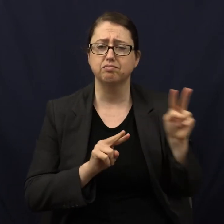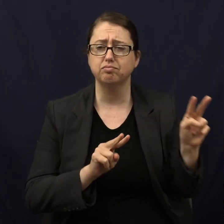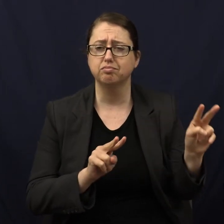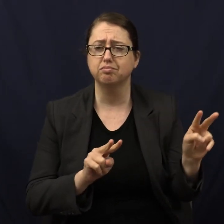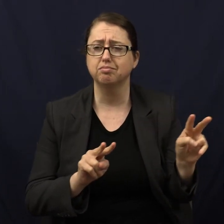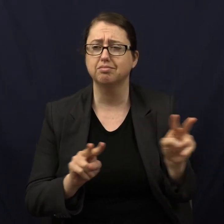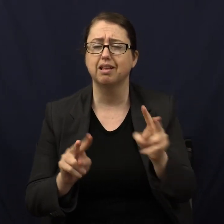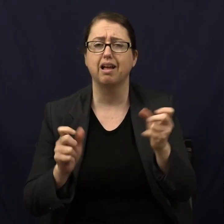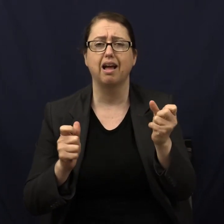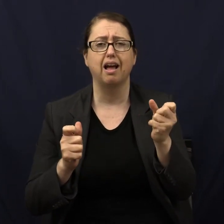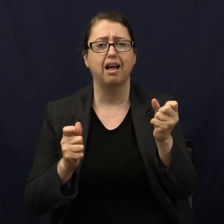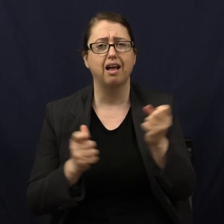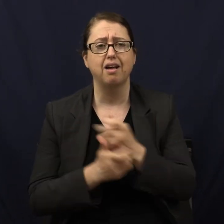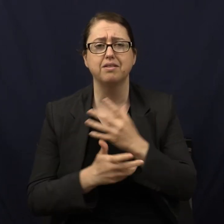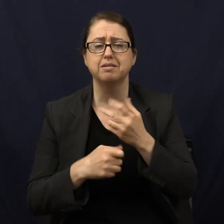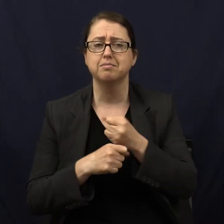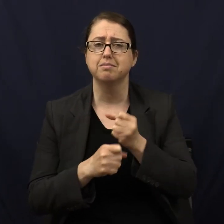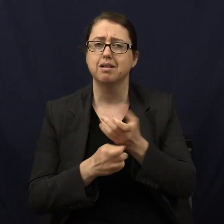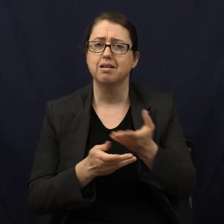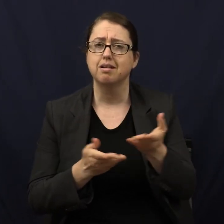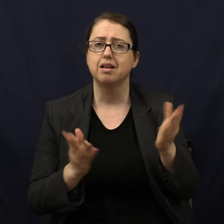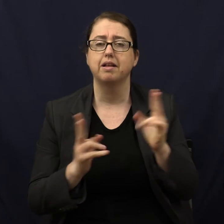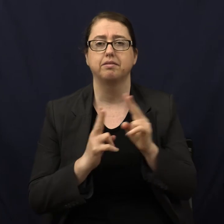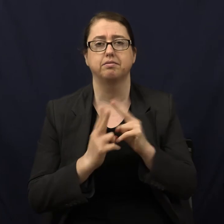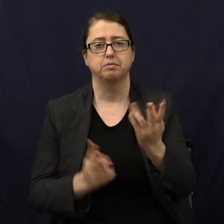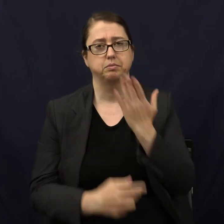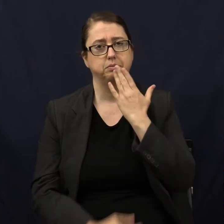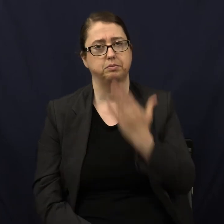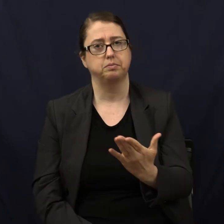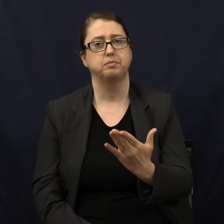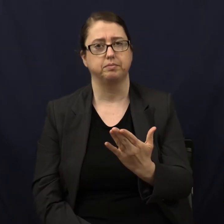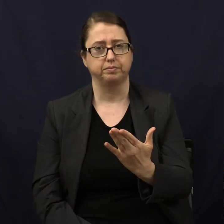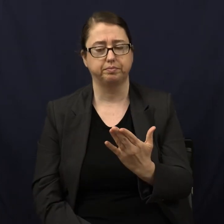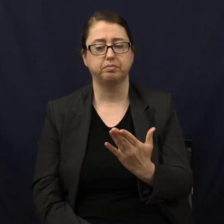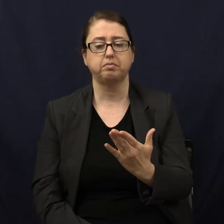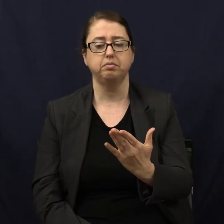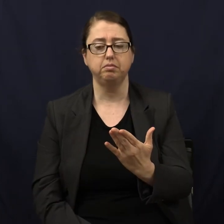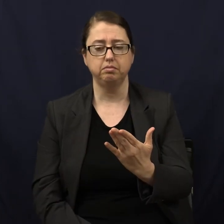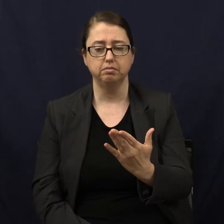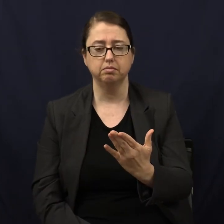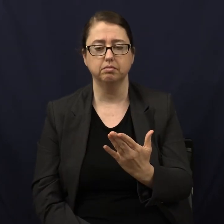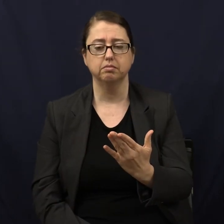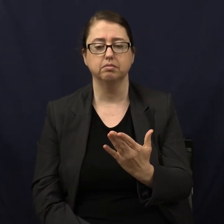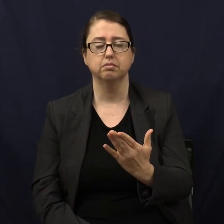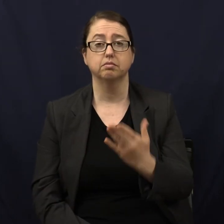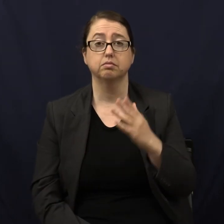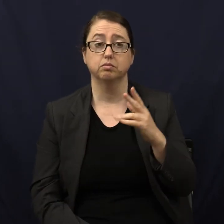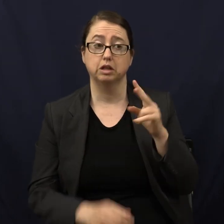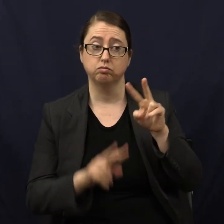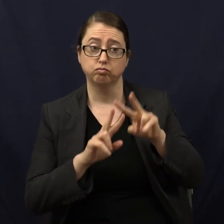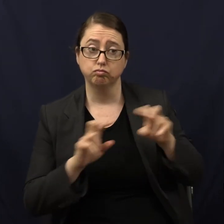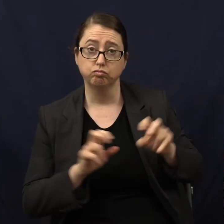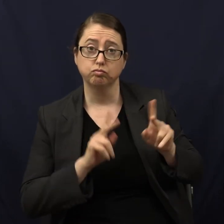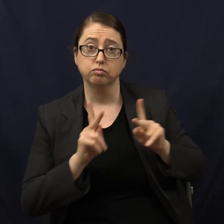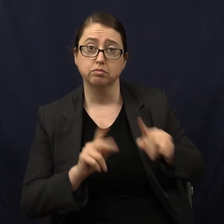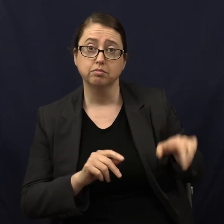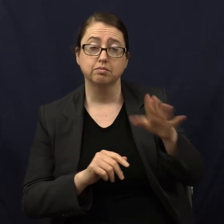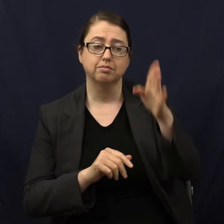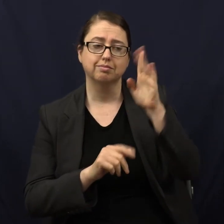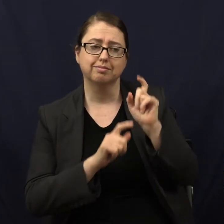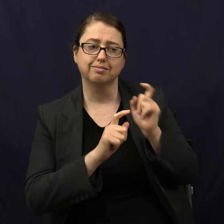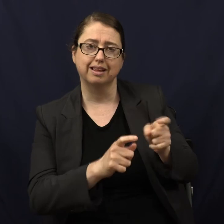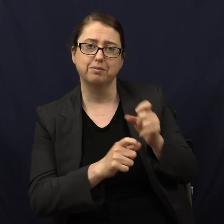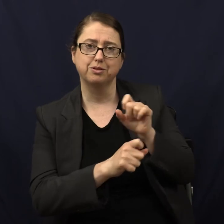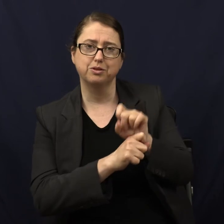everything that he had made and indeed it was very good. When you look at mankind, God gave them a